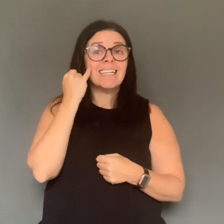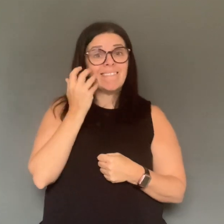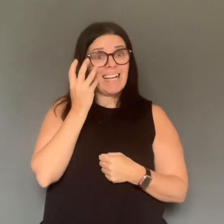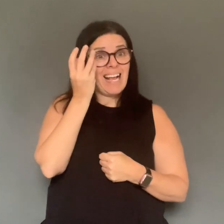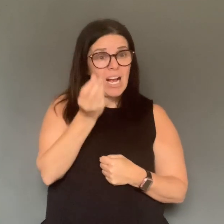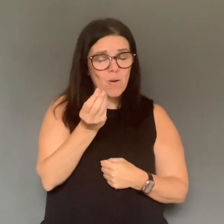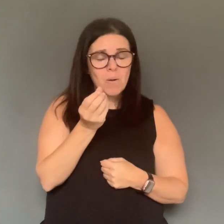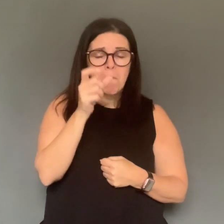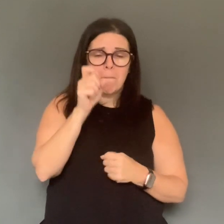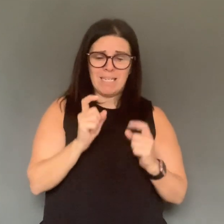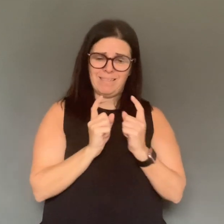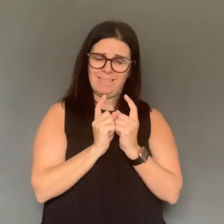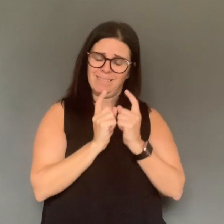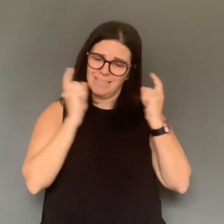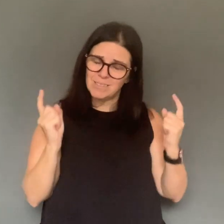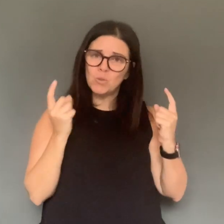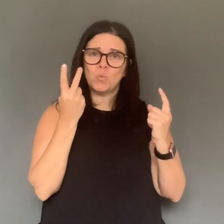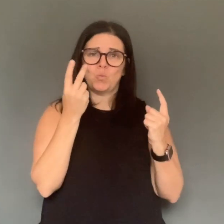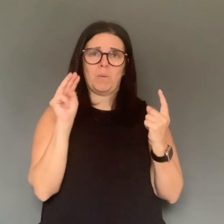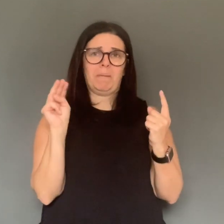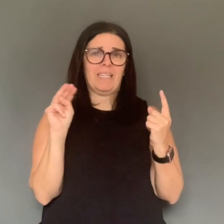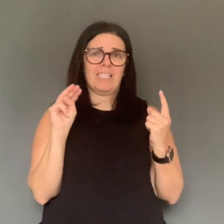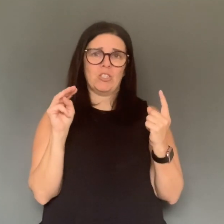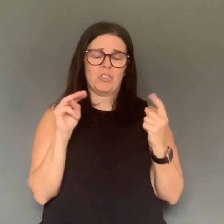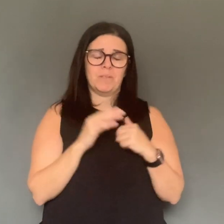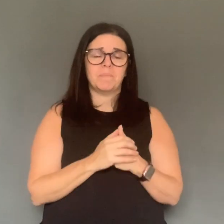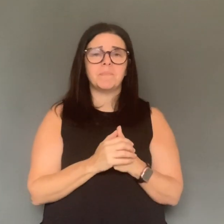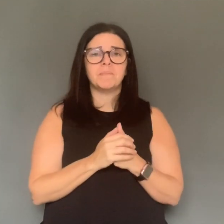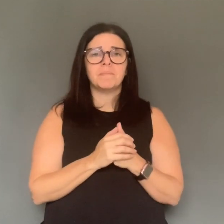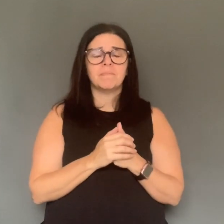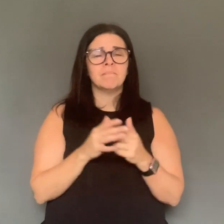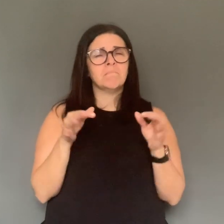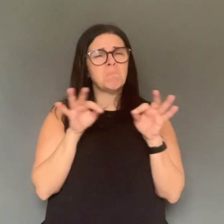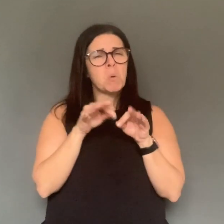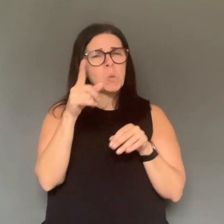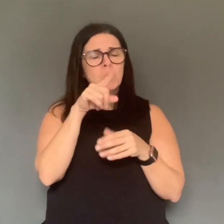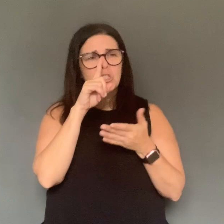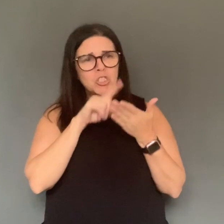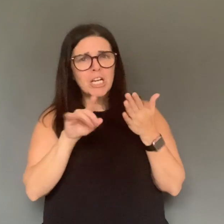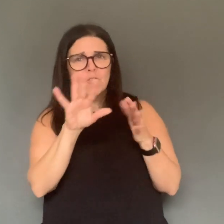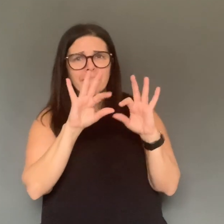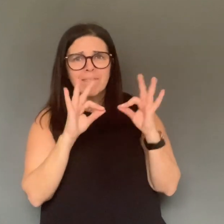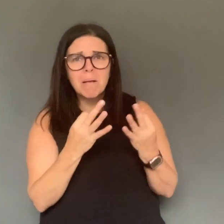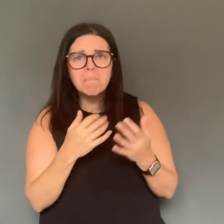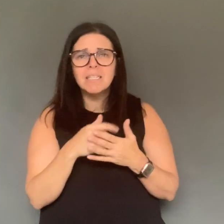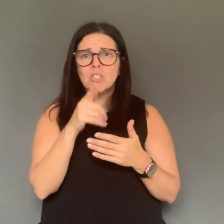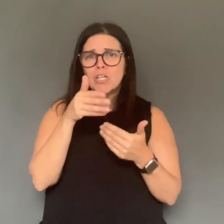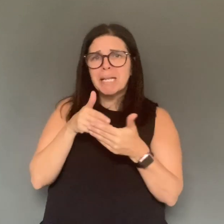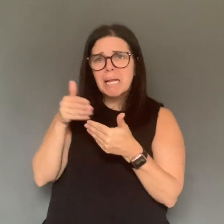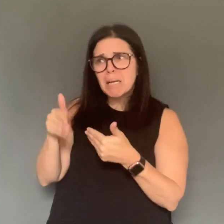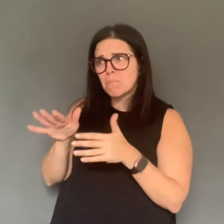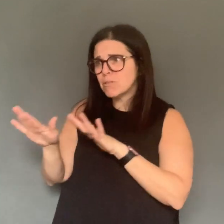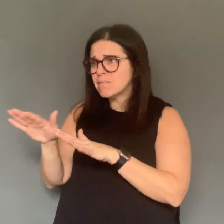Look after your family members. Look after your neighbor. Support them while still maintaining the two meter distance.